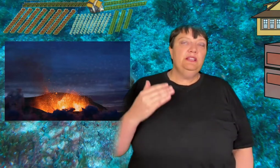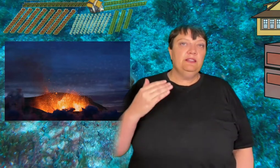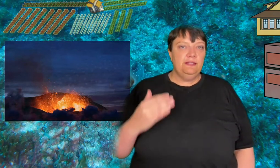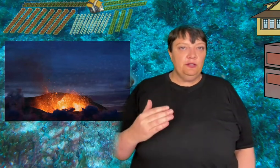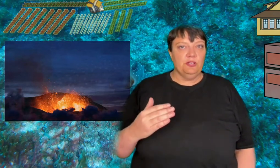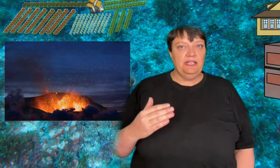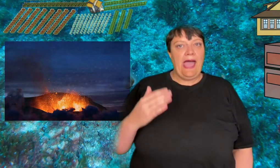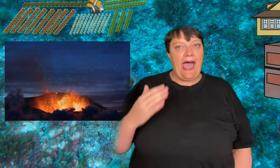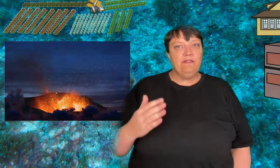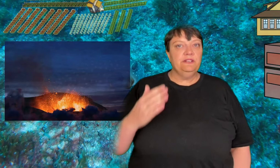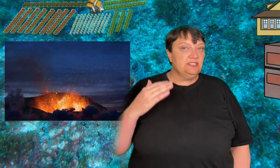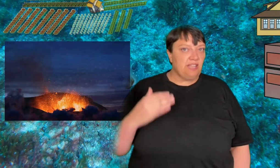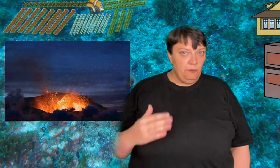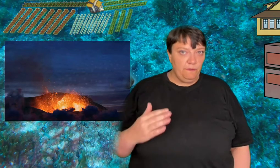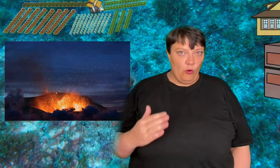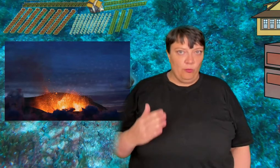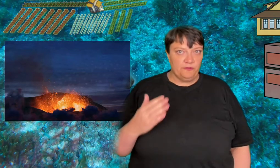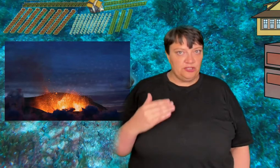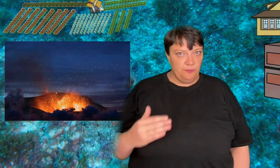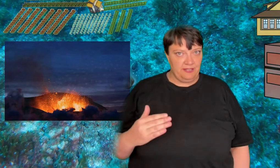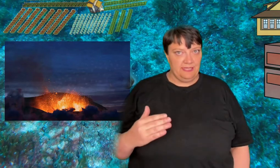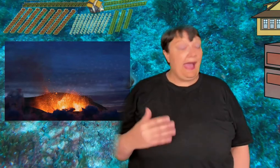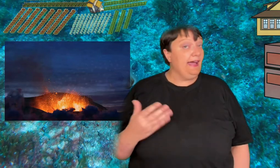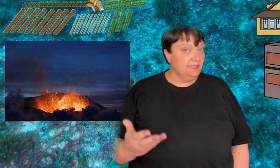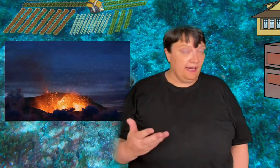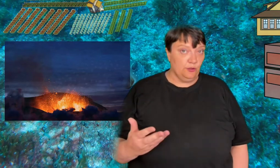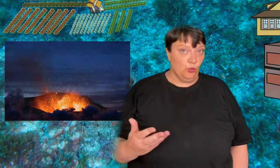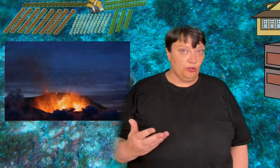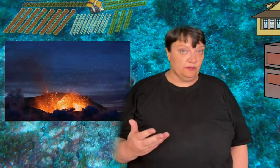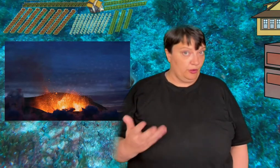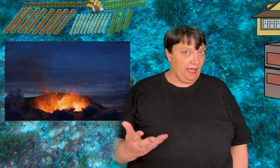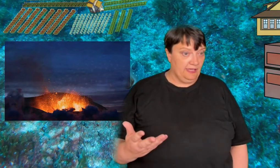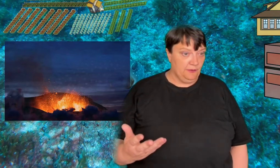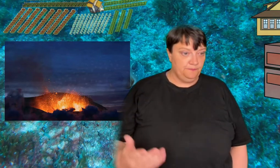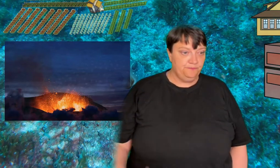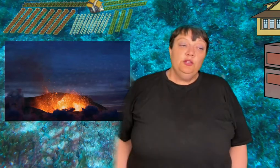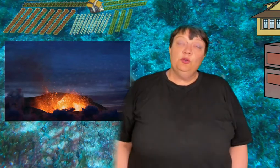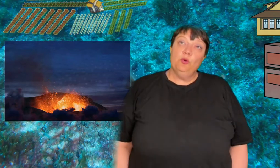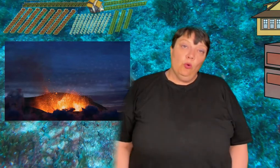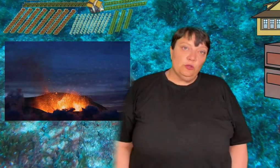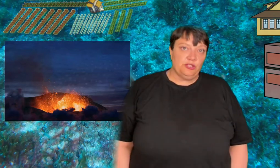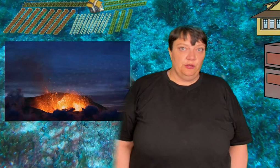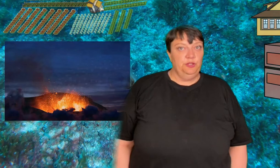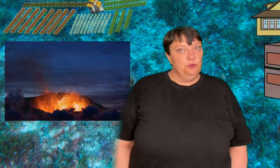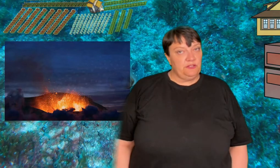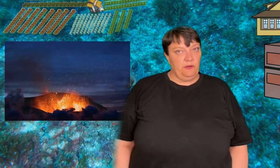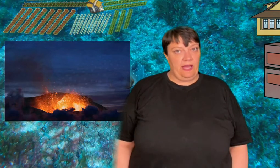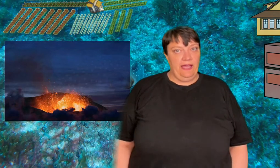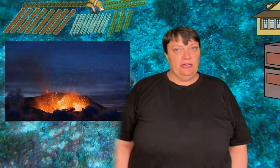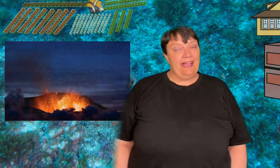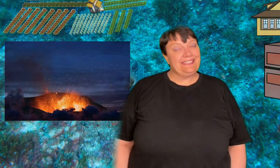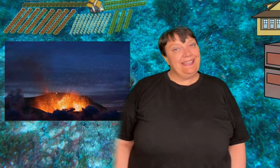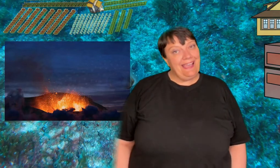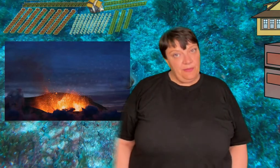could in theory have some form of smithing at an underwater volcano. You could also use the